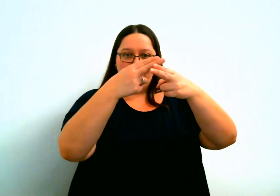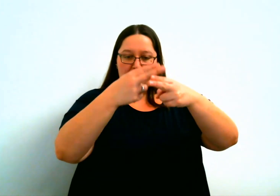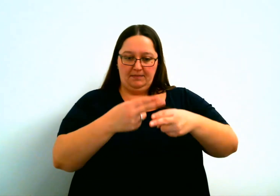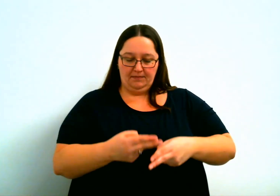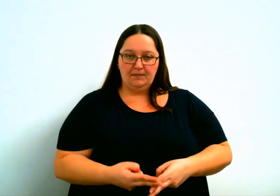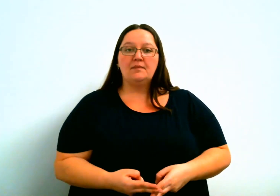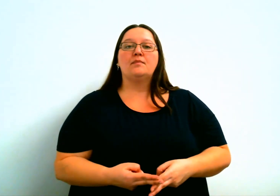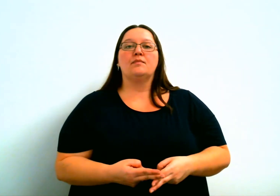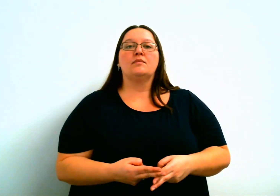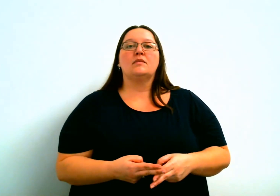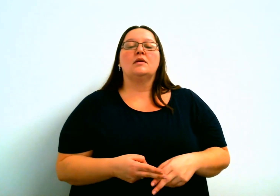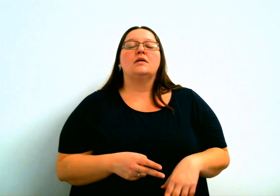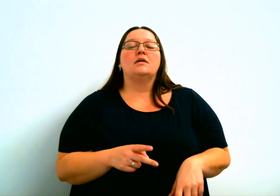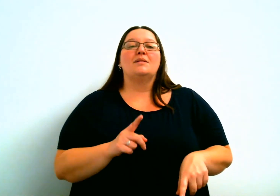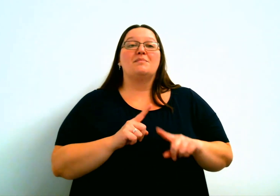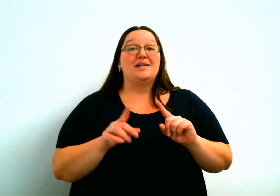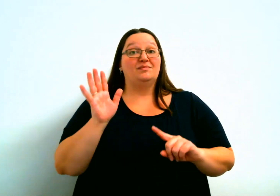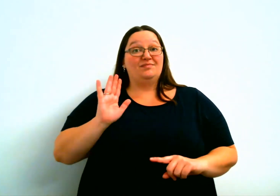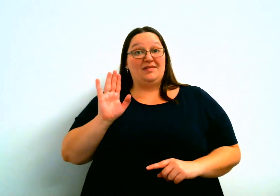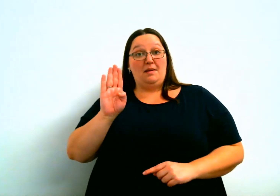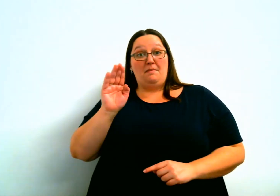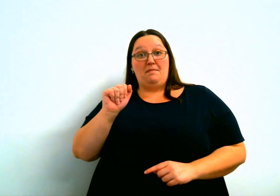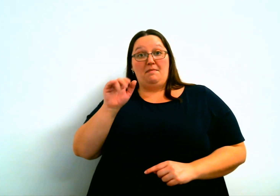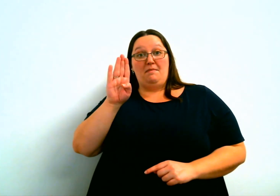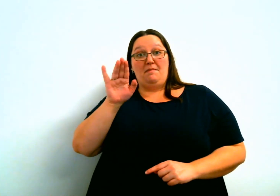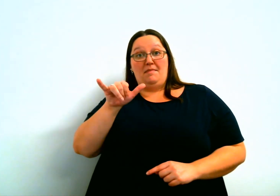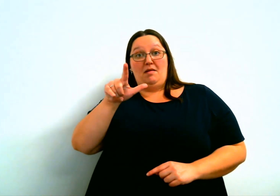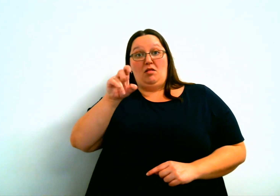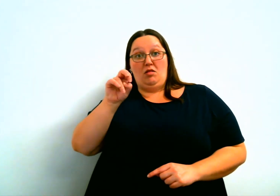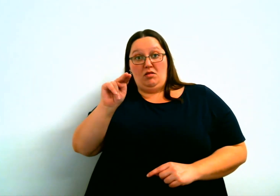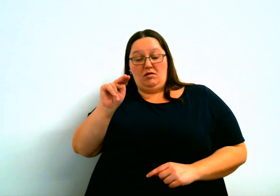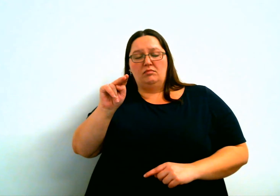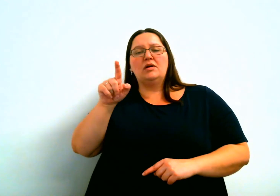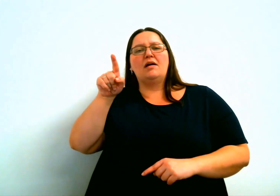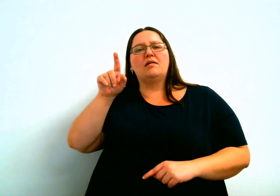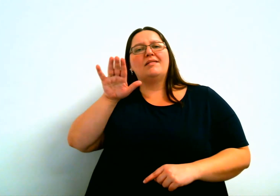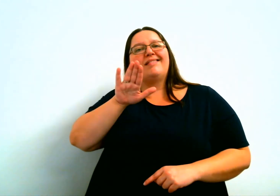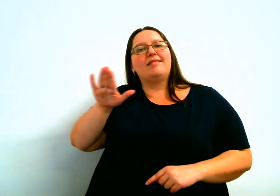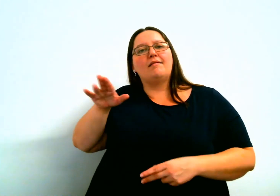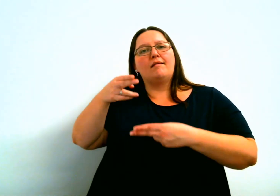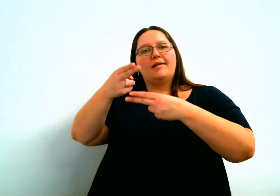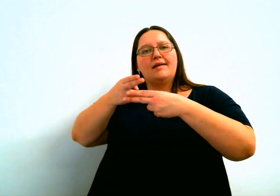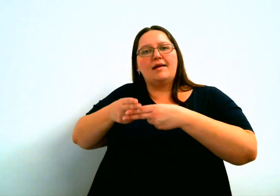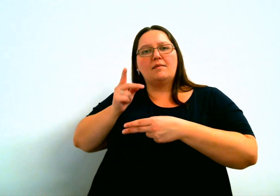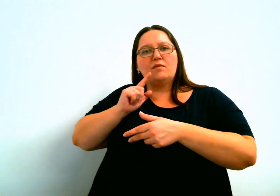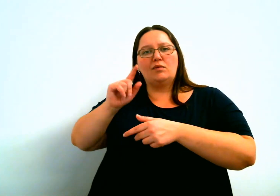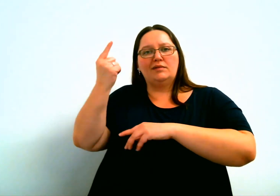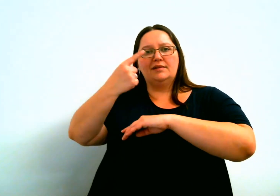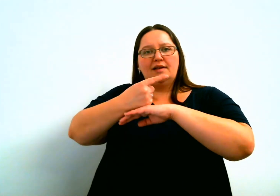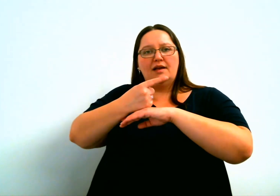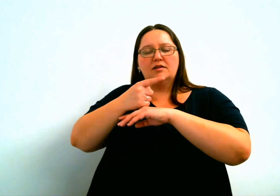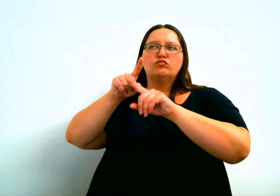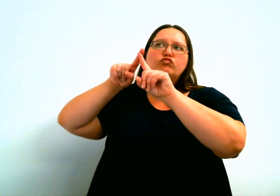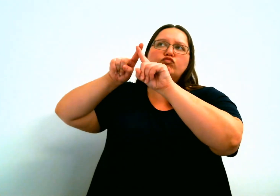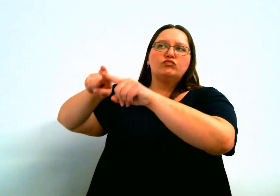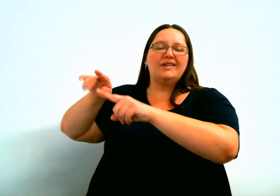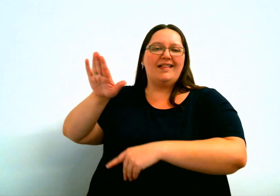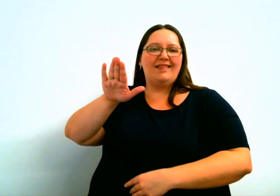Rome labeled each of these days, but they were different than the Babylonians. The Babylonians had named their